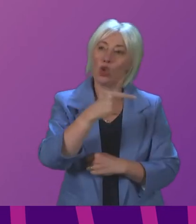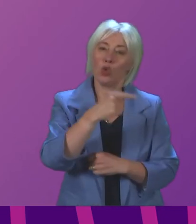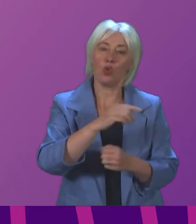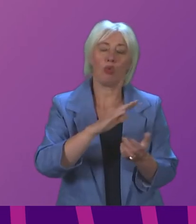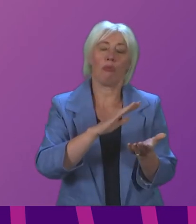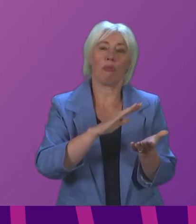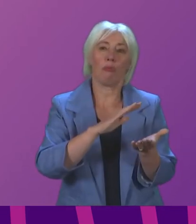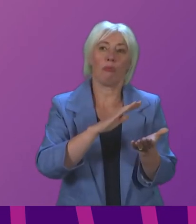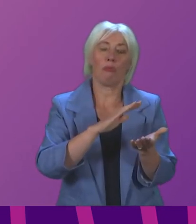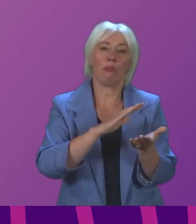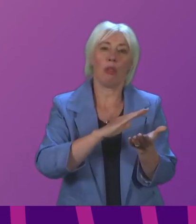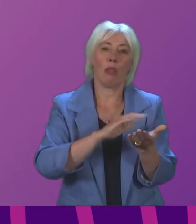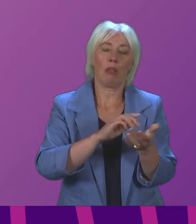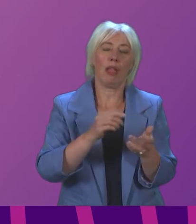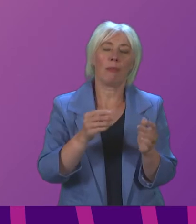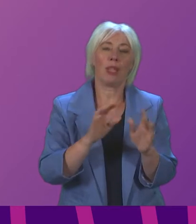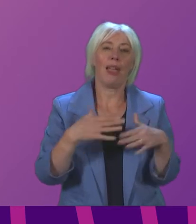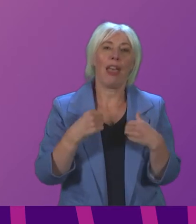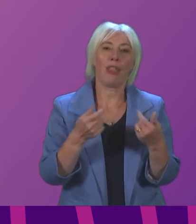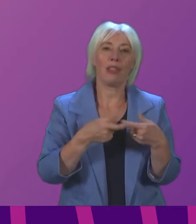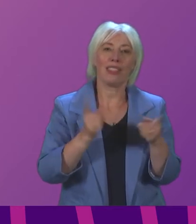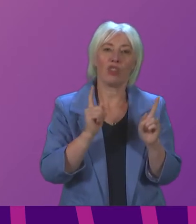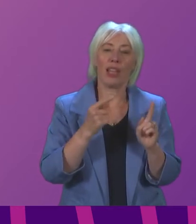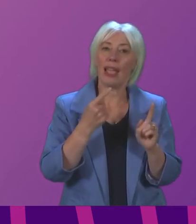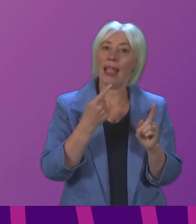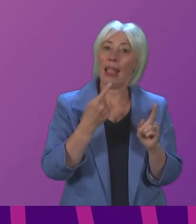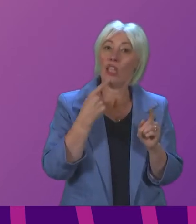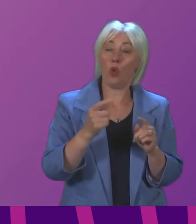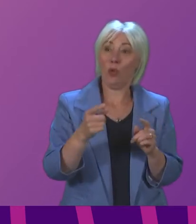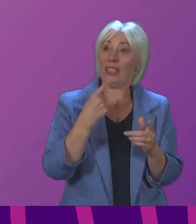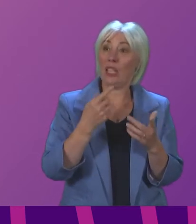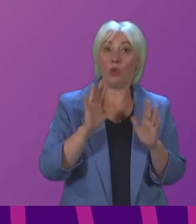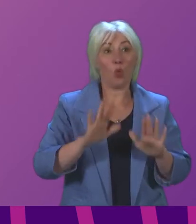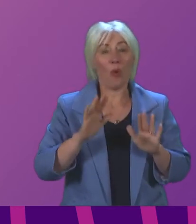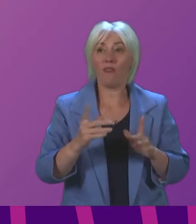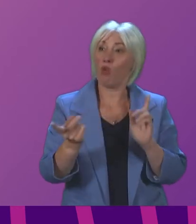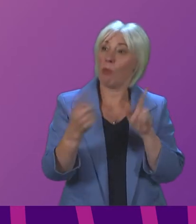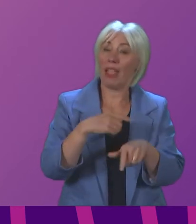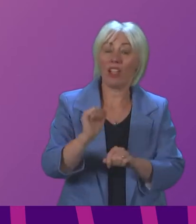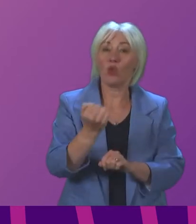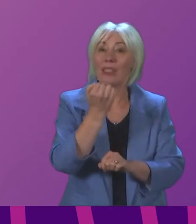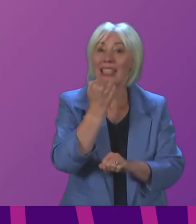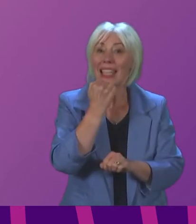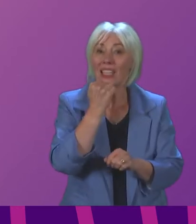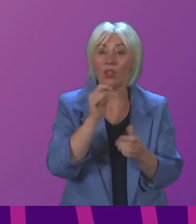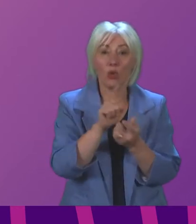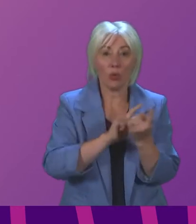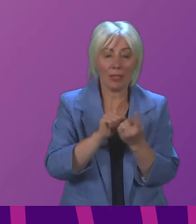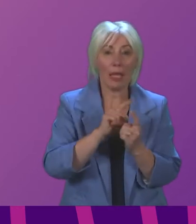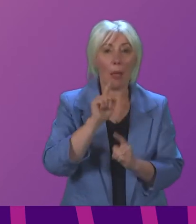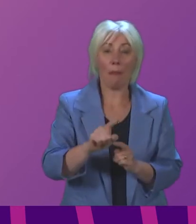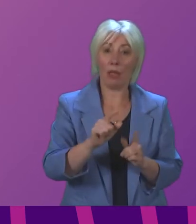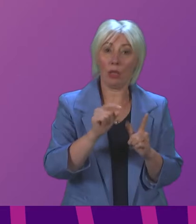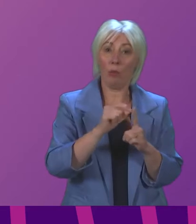watching the live parliamentary meeting Craig Hoy MSP has stated that we are still awaiting a reply with a meeting date from yourself however Paul MacLennan